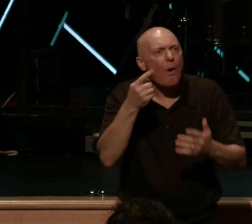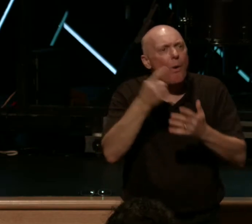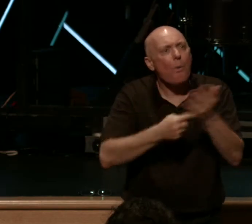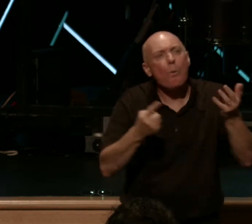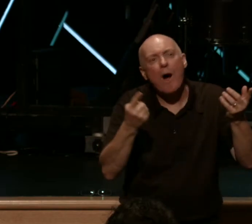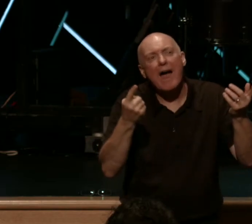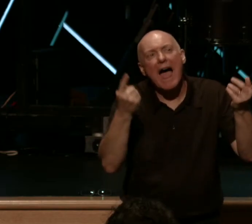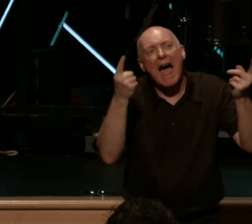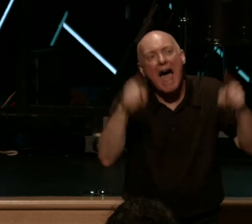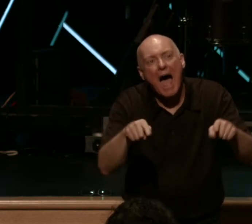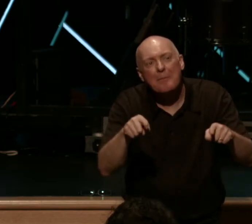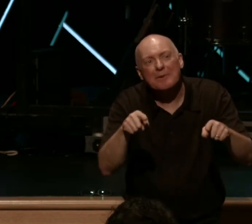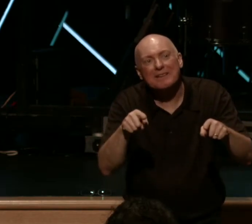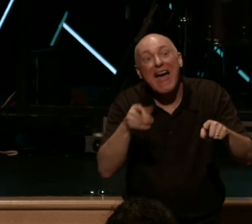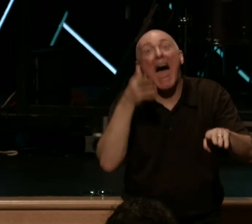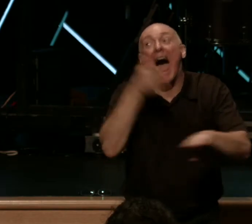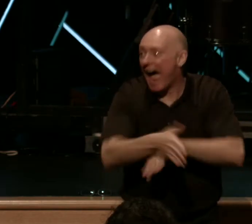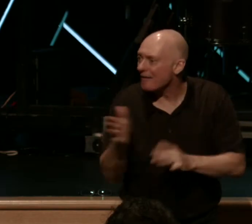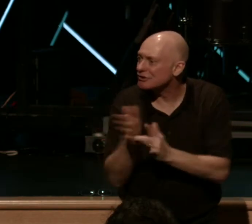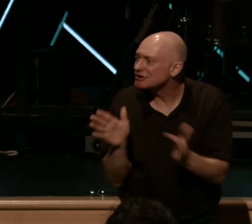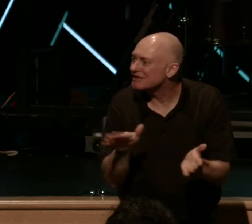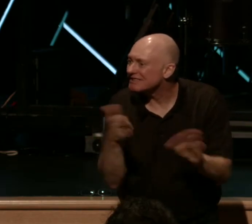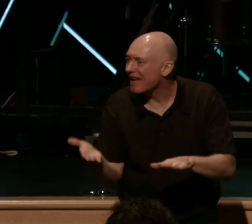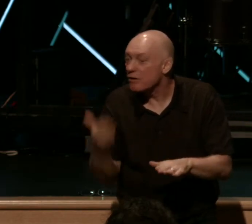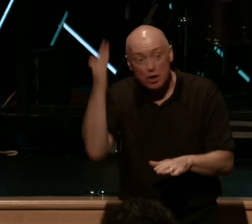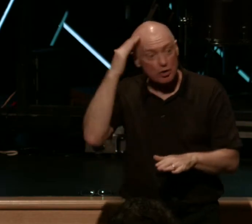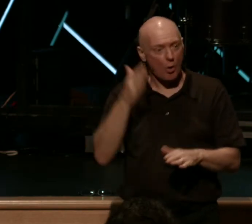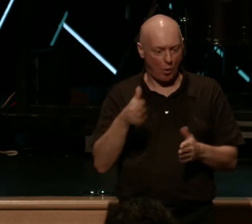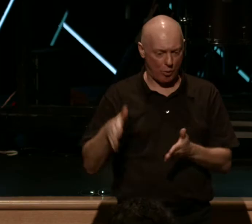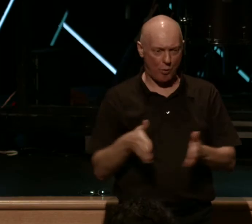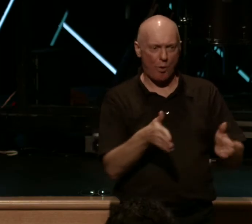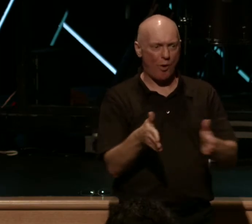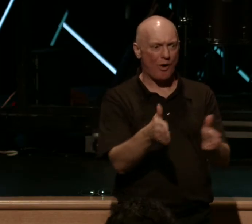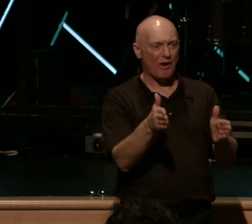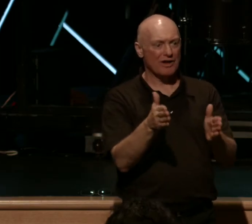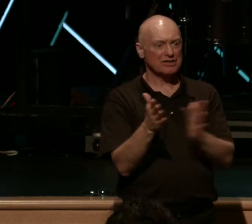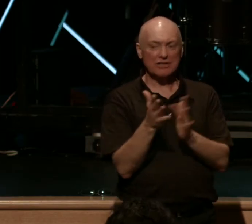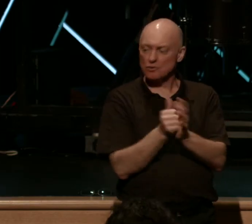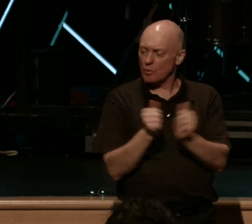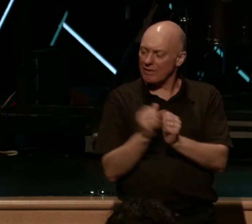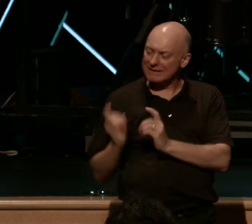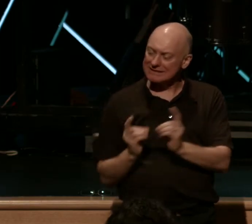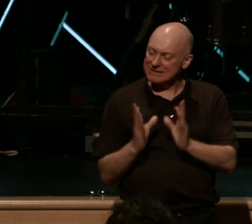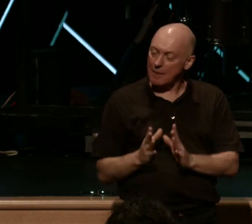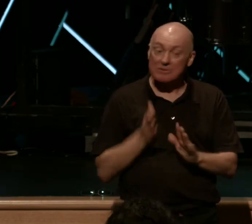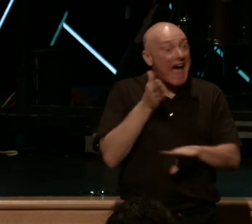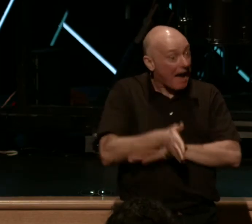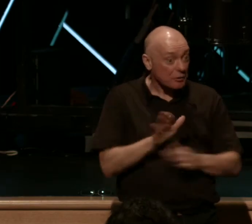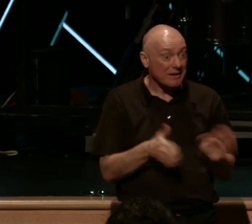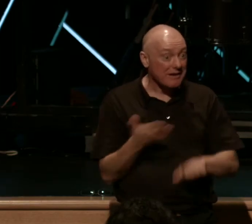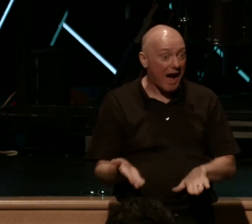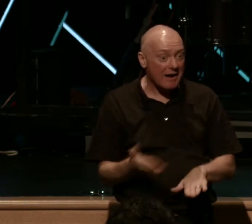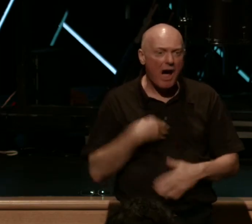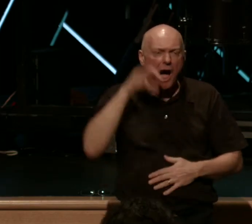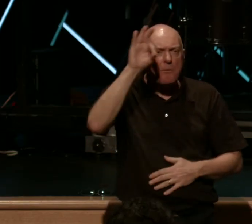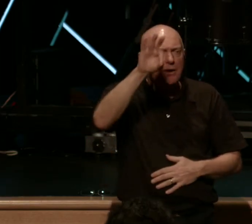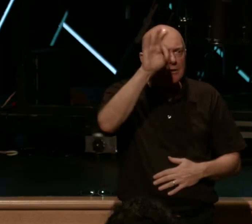and people after he died, right? So the road to Emmaus. Jesus with the disciples. And when I preached that series, I realized that on this